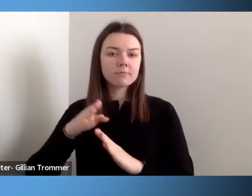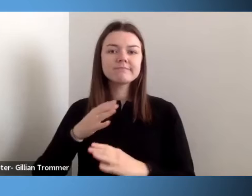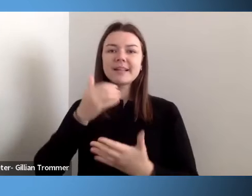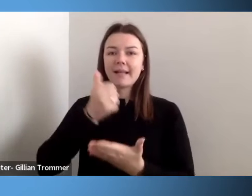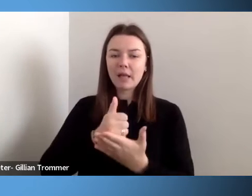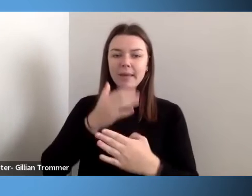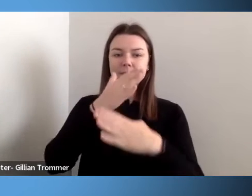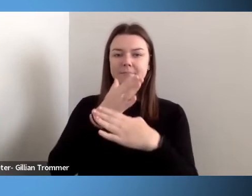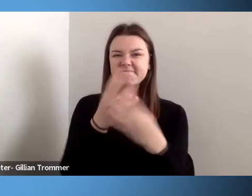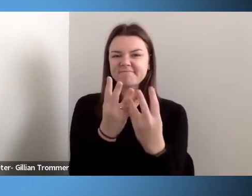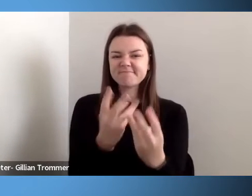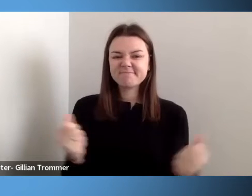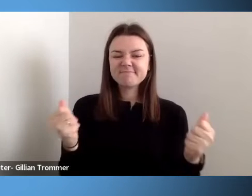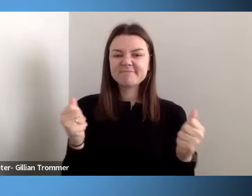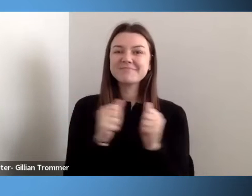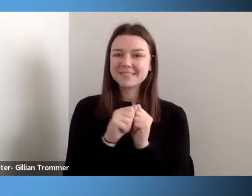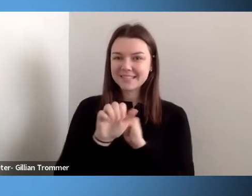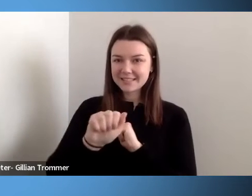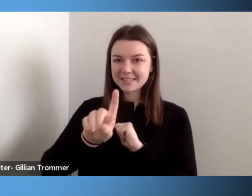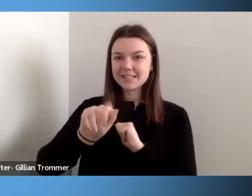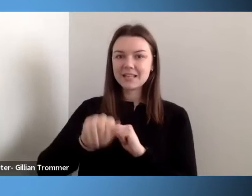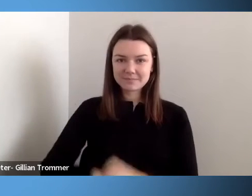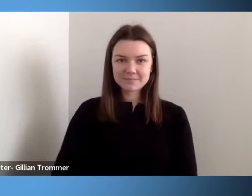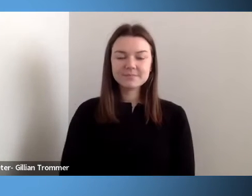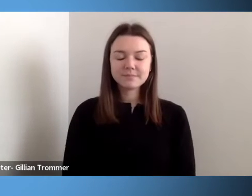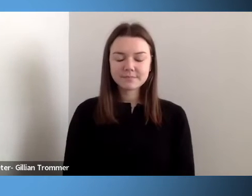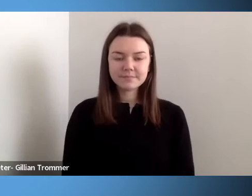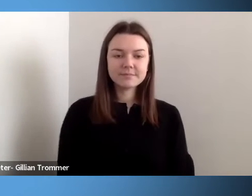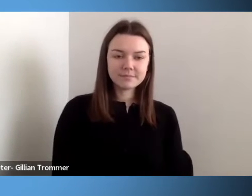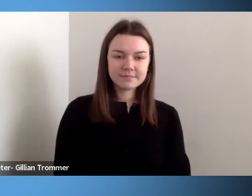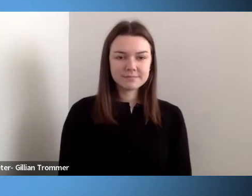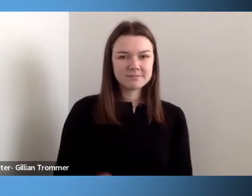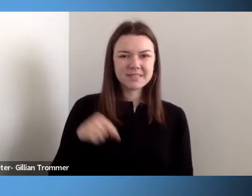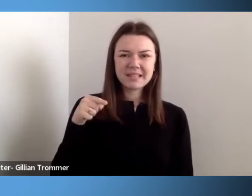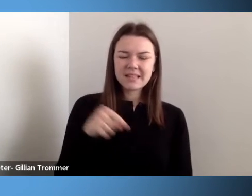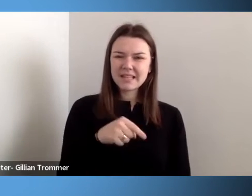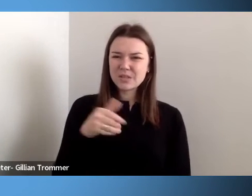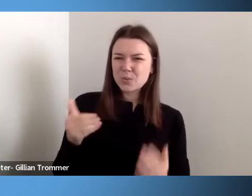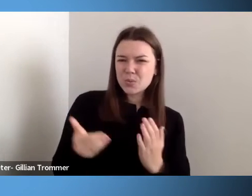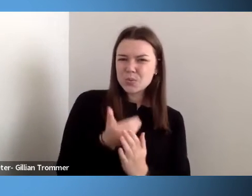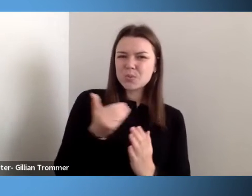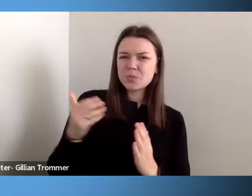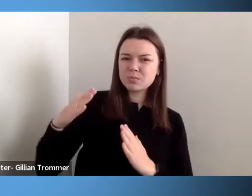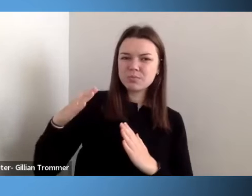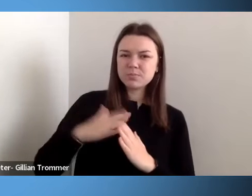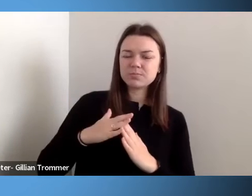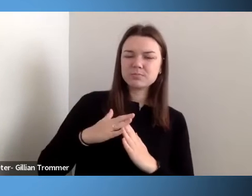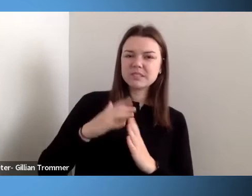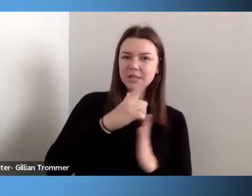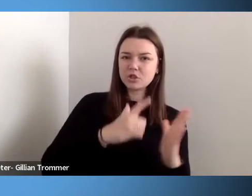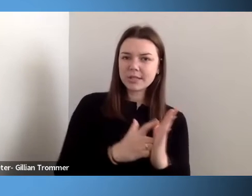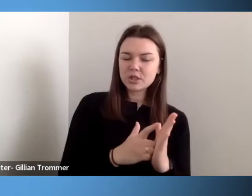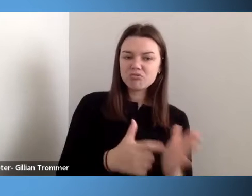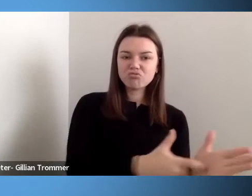of the ADA. This watershed legislation required all of our colleges and